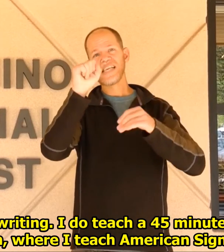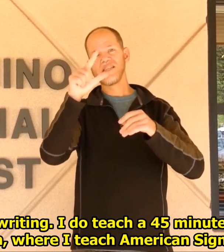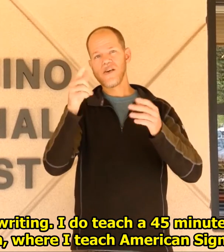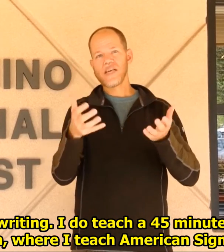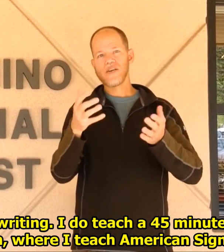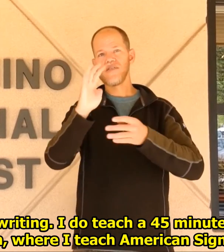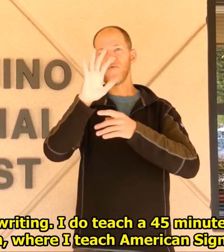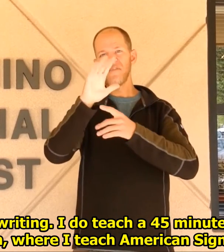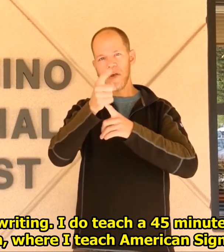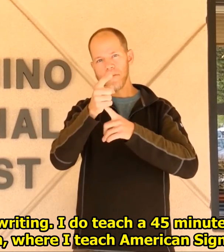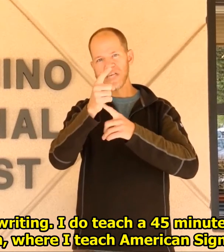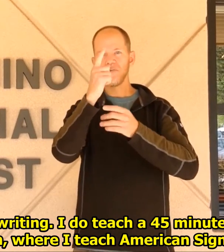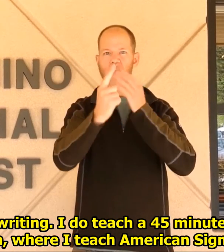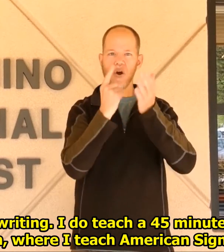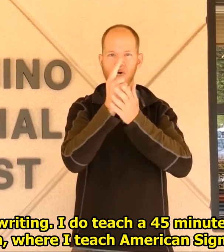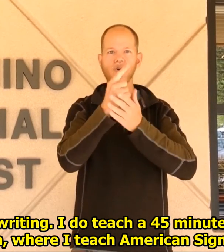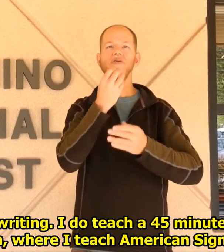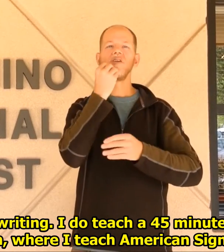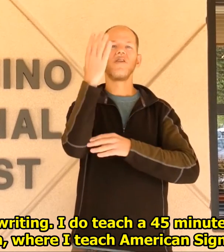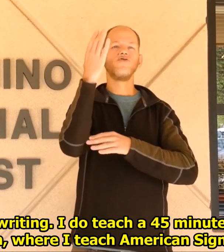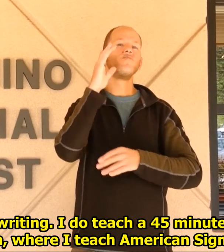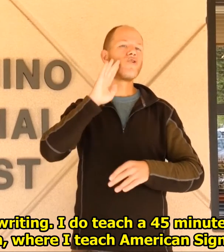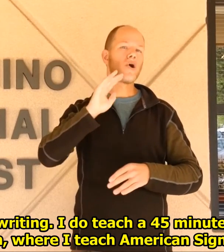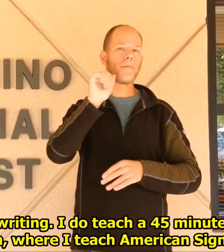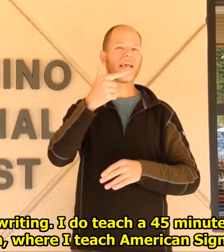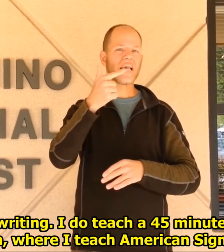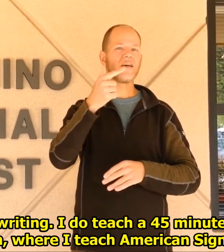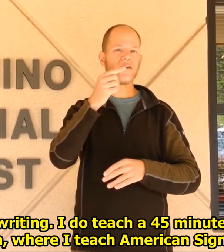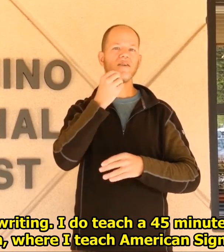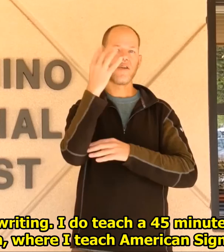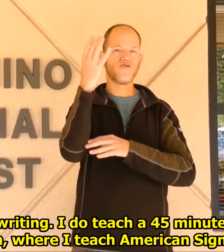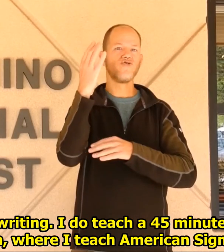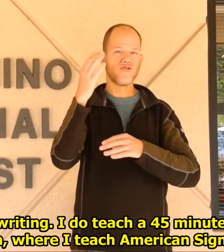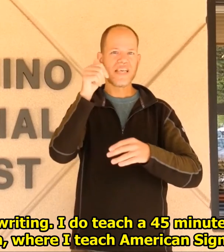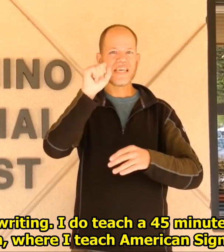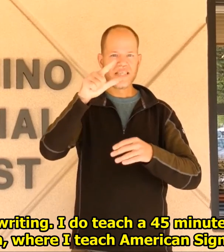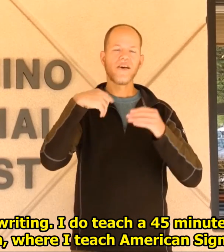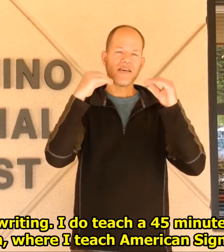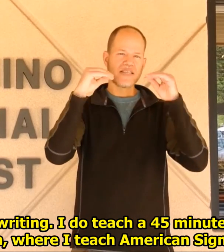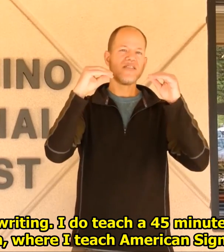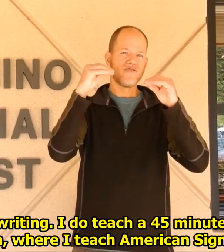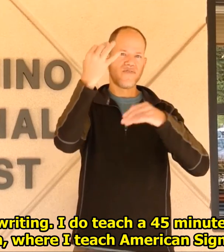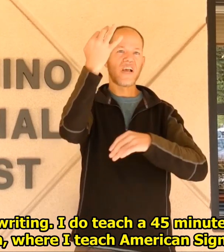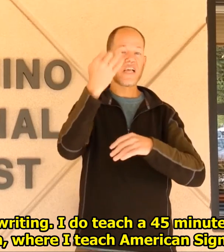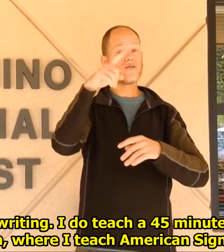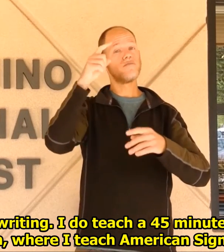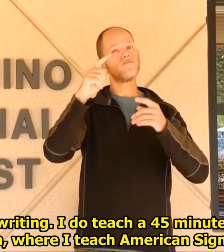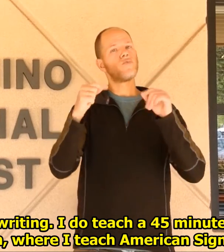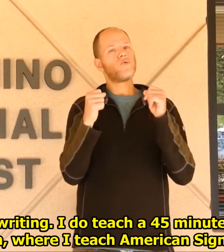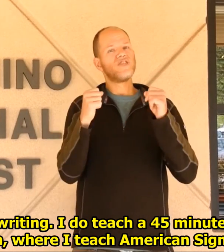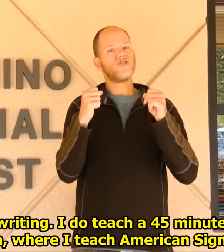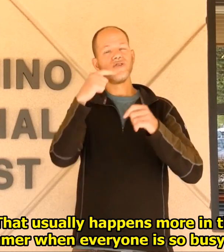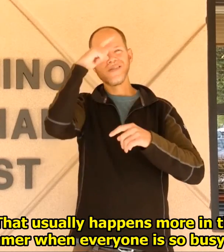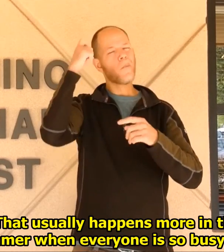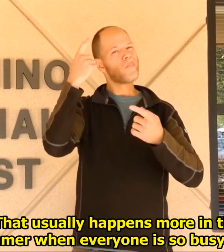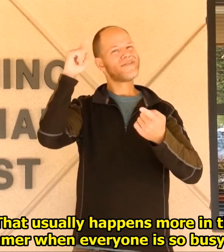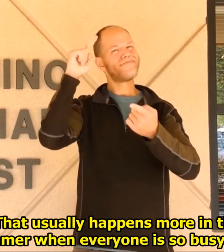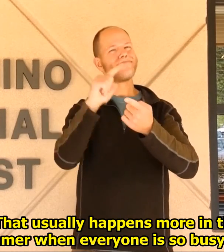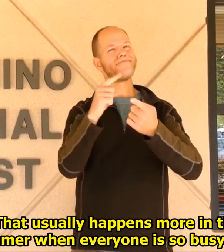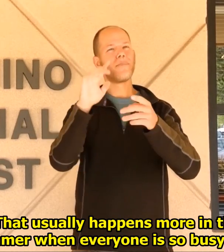I do teach a 45 minute to one hour brown bag lunch where I teach American Sign Language here on Fridays.